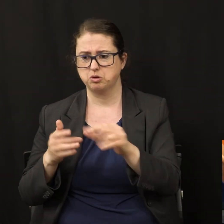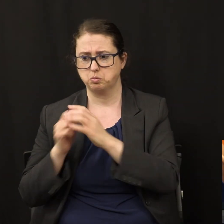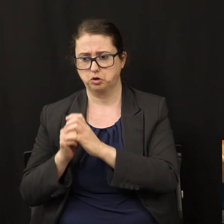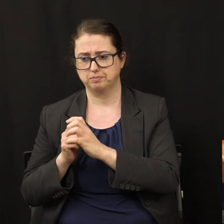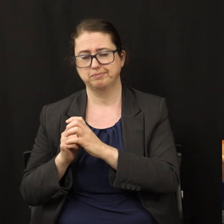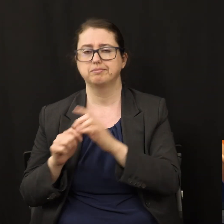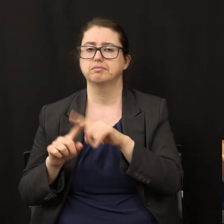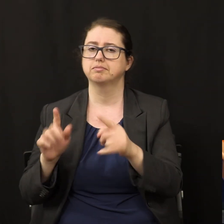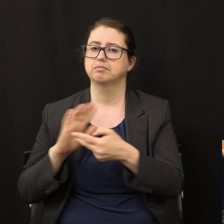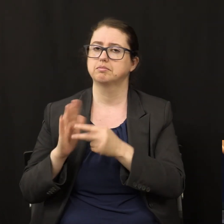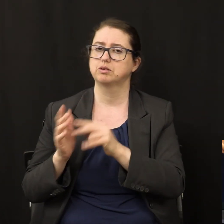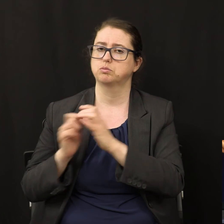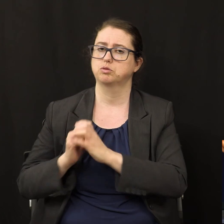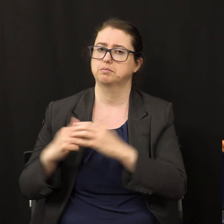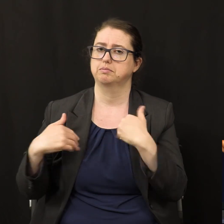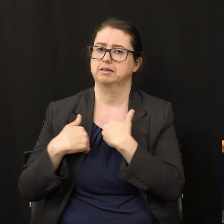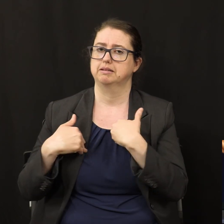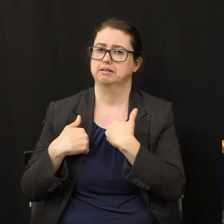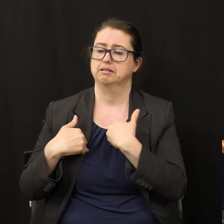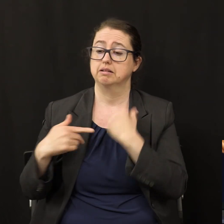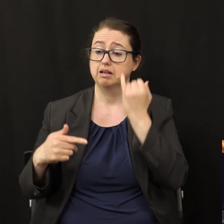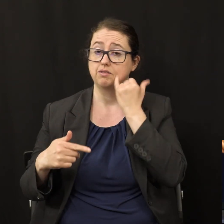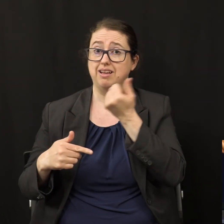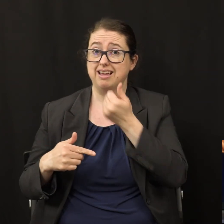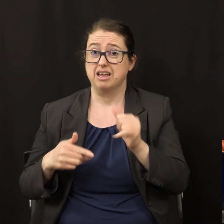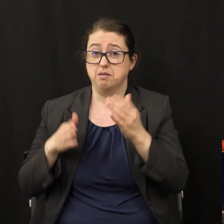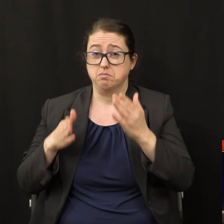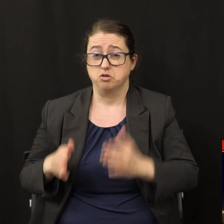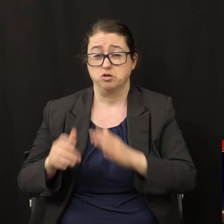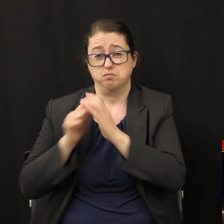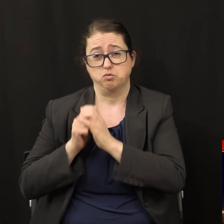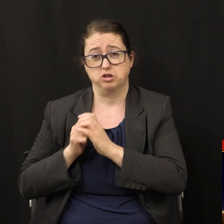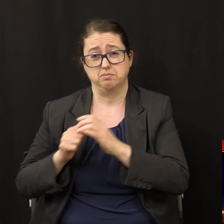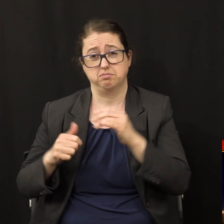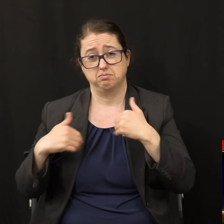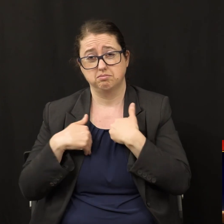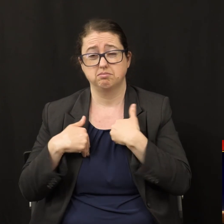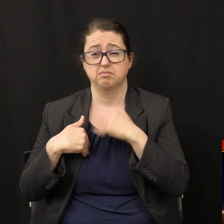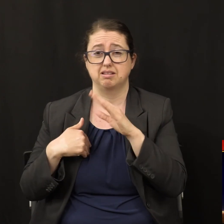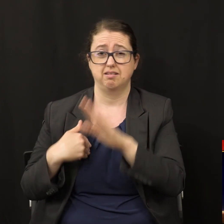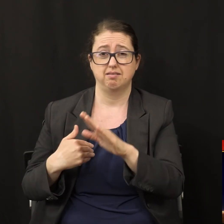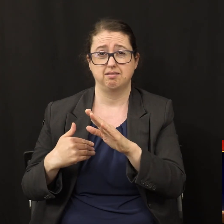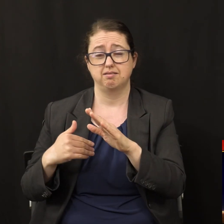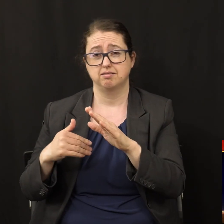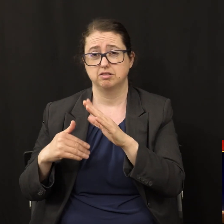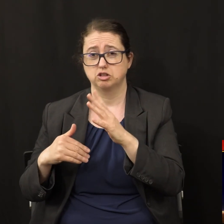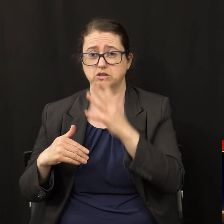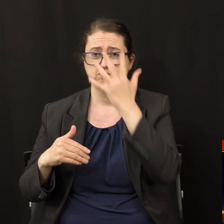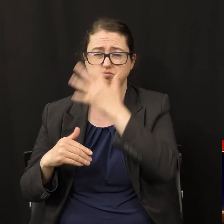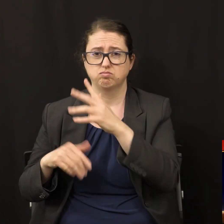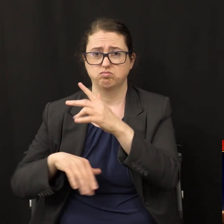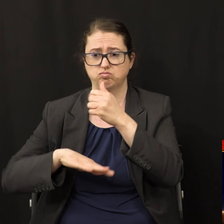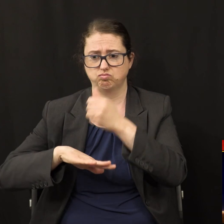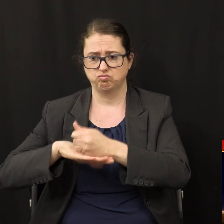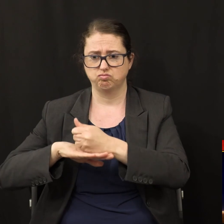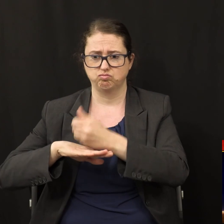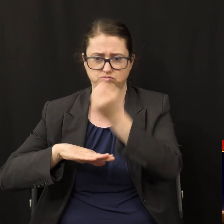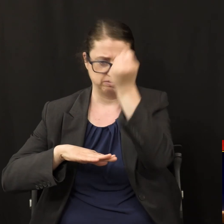if anyone worships the beast and his image and receives his mark on his forehead or on his hand he